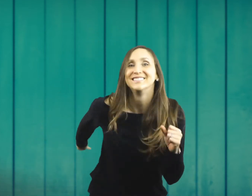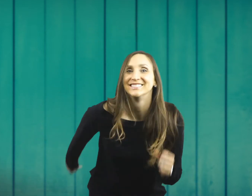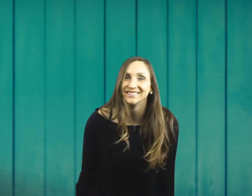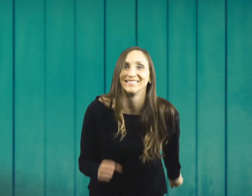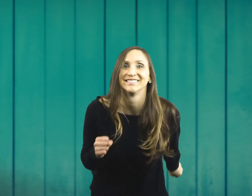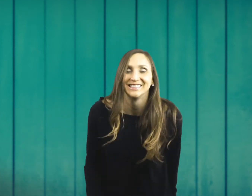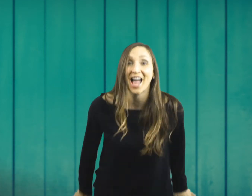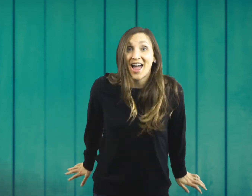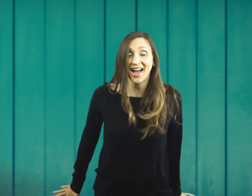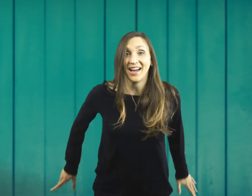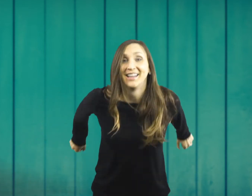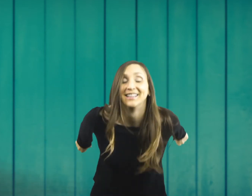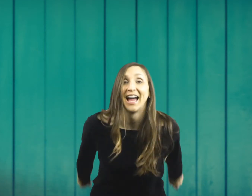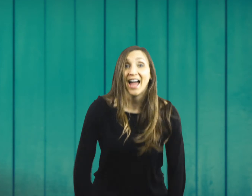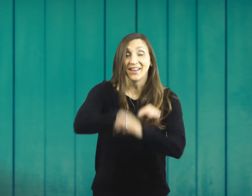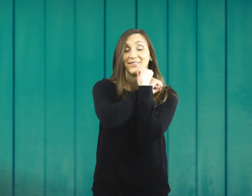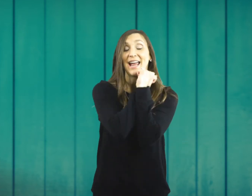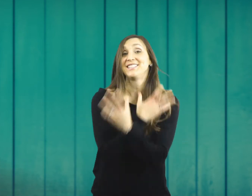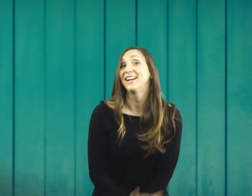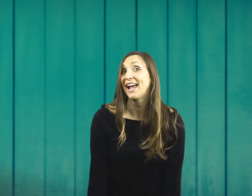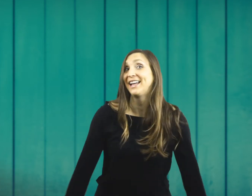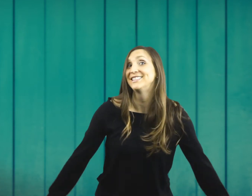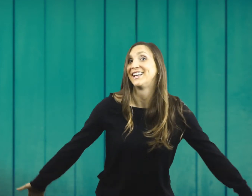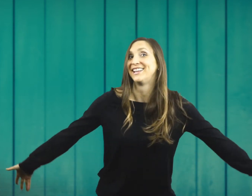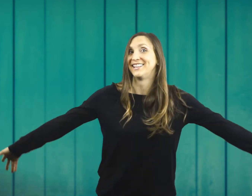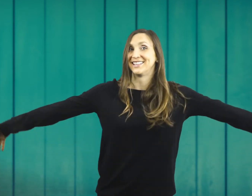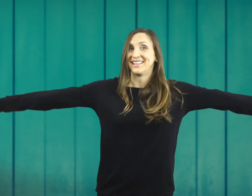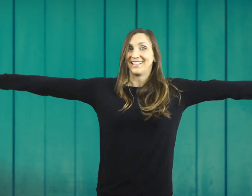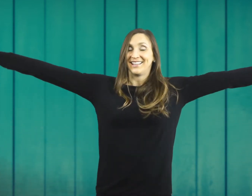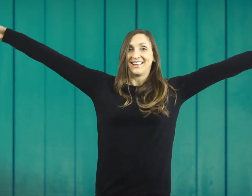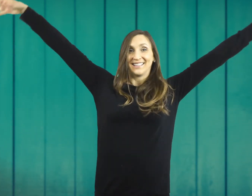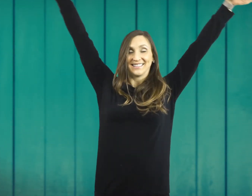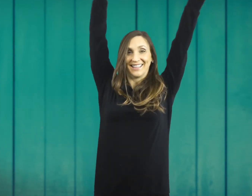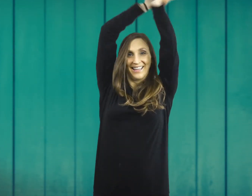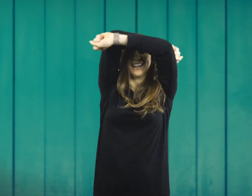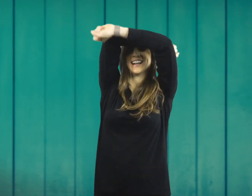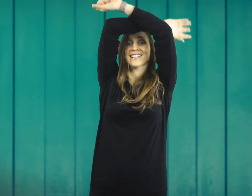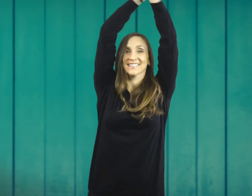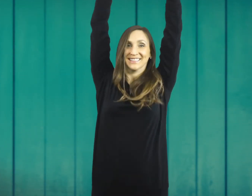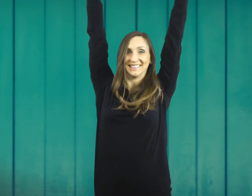walk walk slow, stop loose my hands and shine.